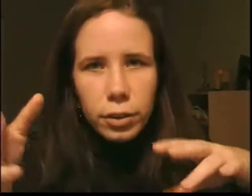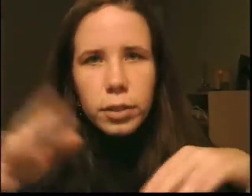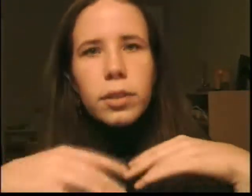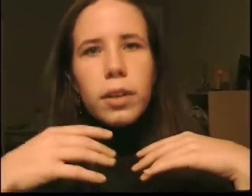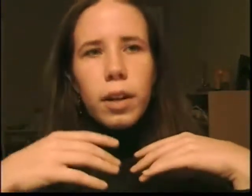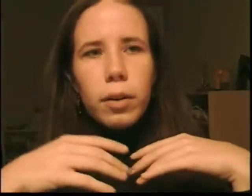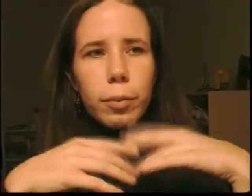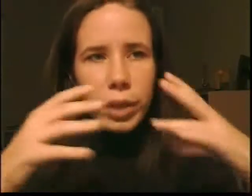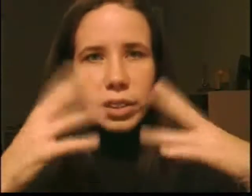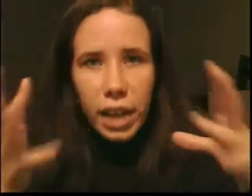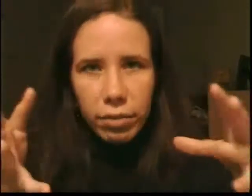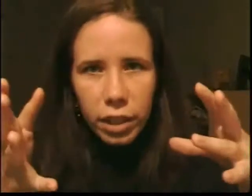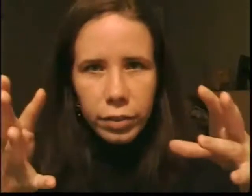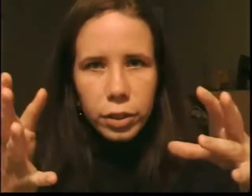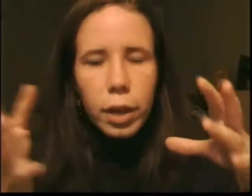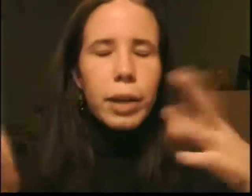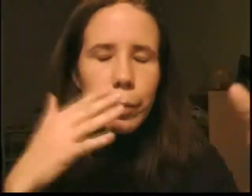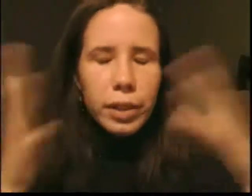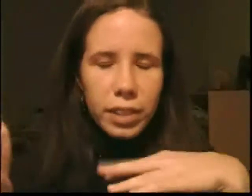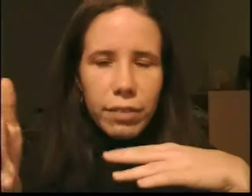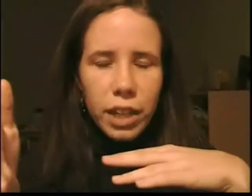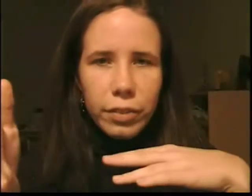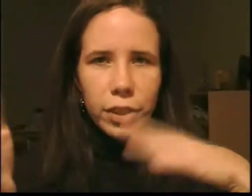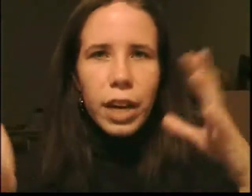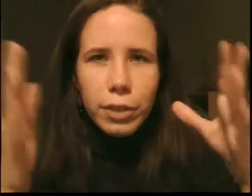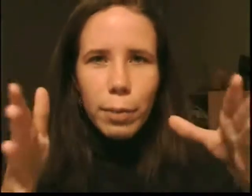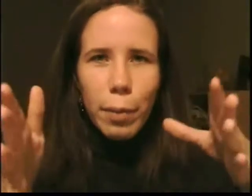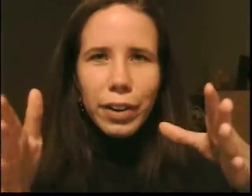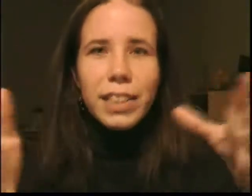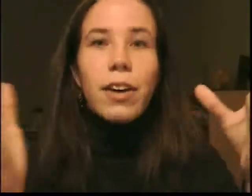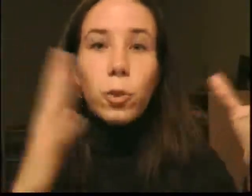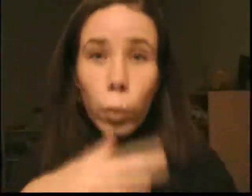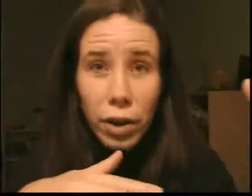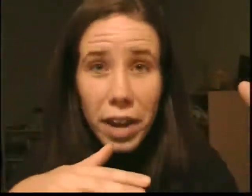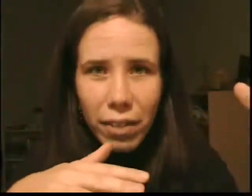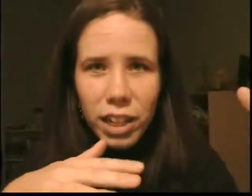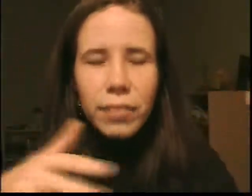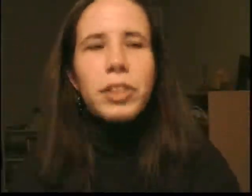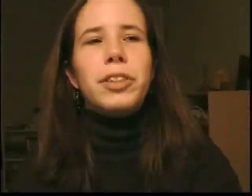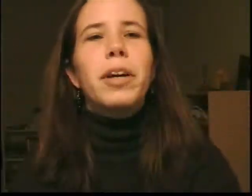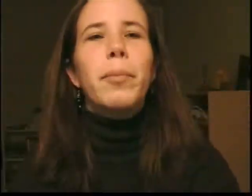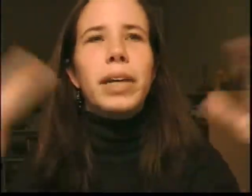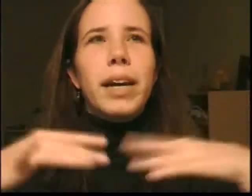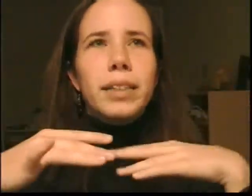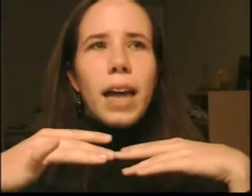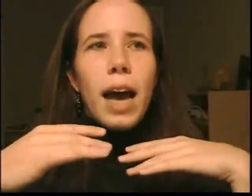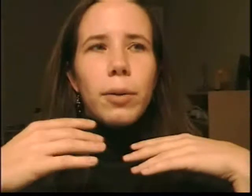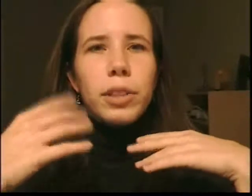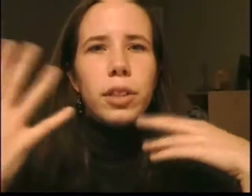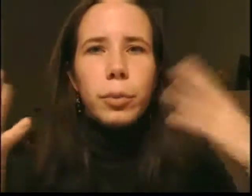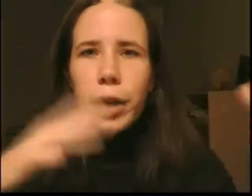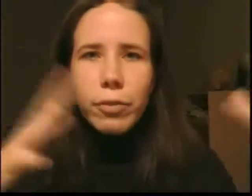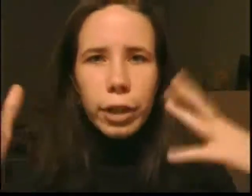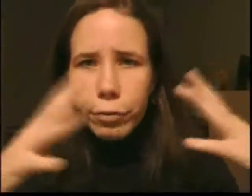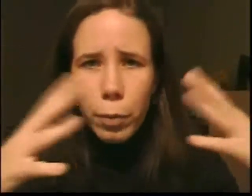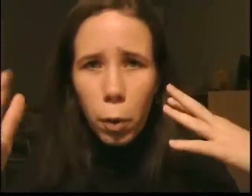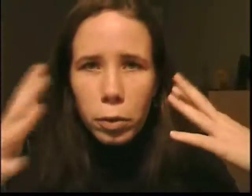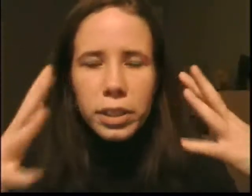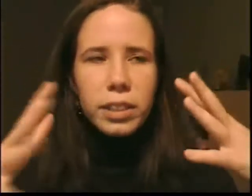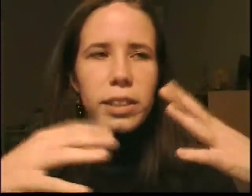house because they have television. I mean, not because they have television. I was at my parents' house where they have television because I was still recovering from the whole dizzy